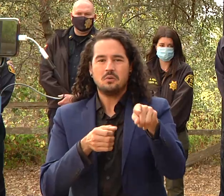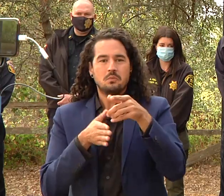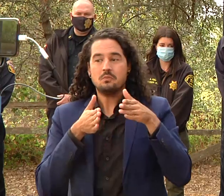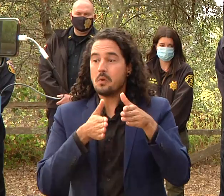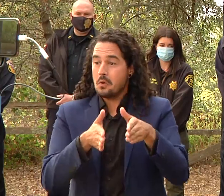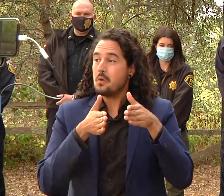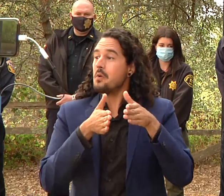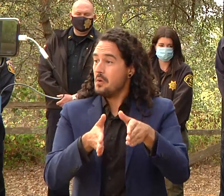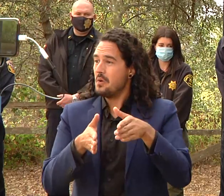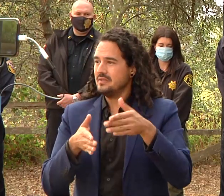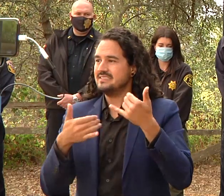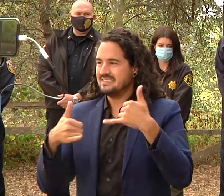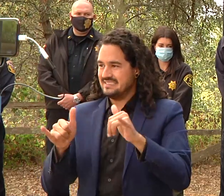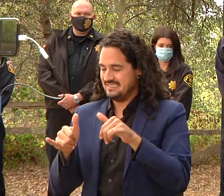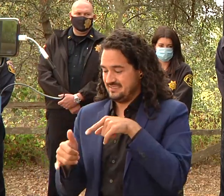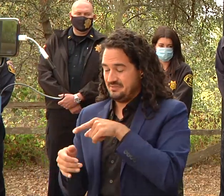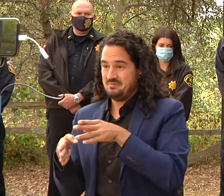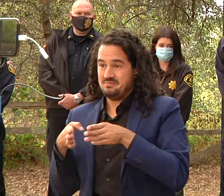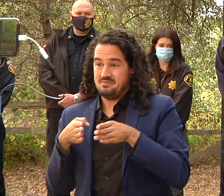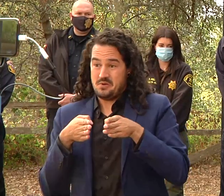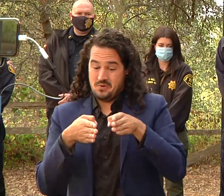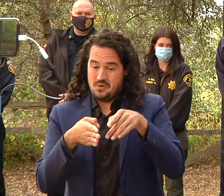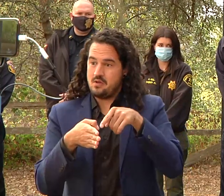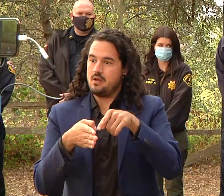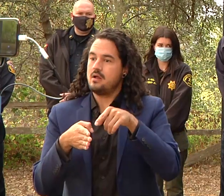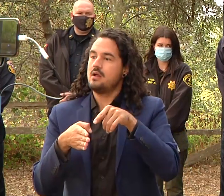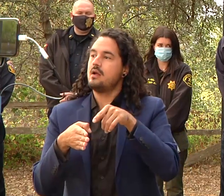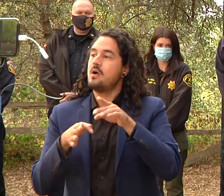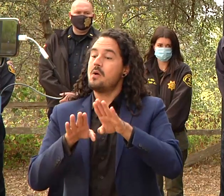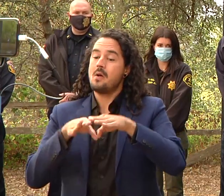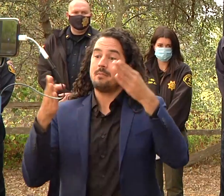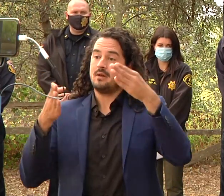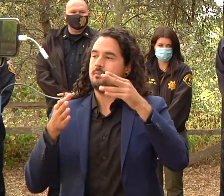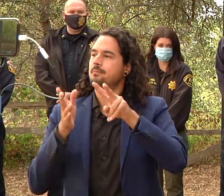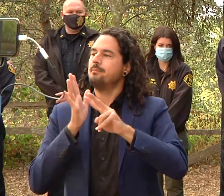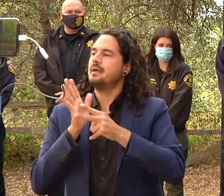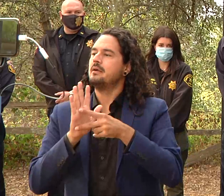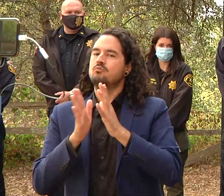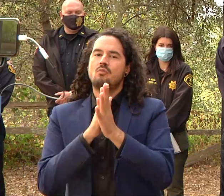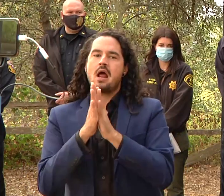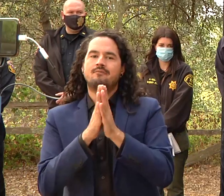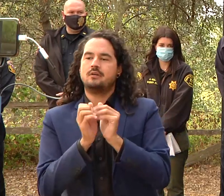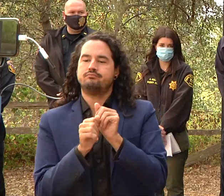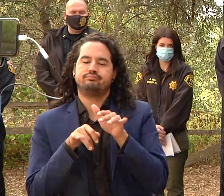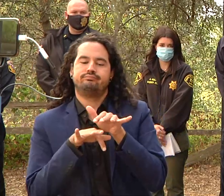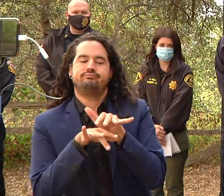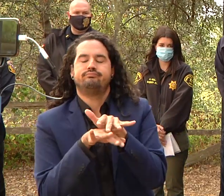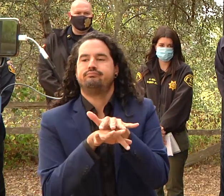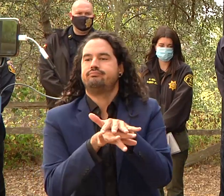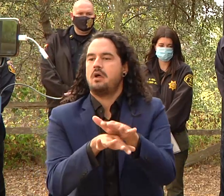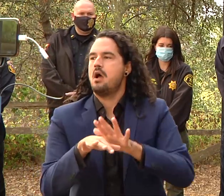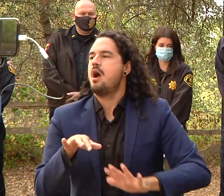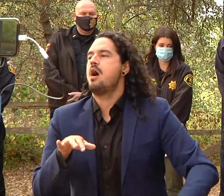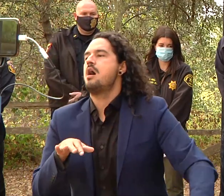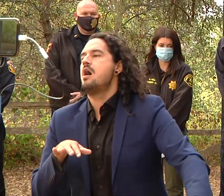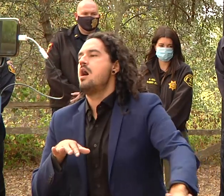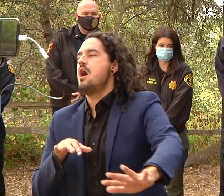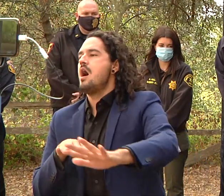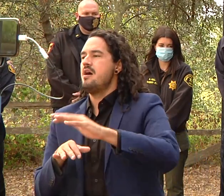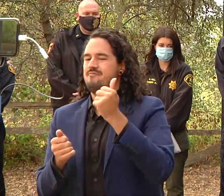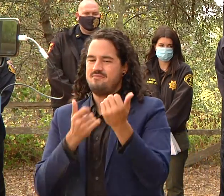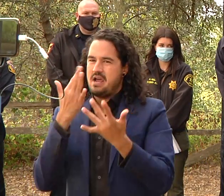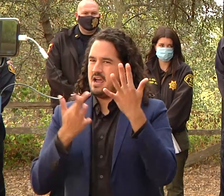a certain road system it allows access by nature of the road systems throughout the rest of the fire which can inhibit